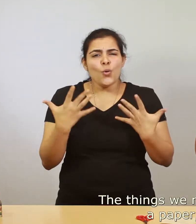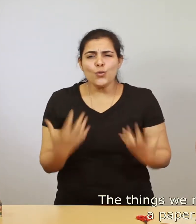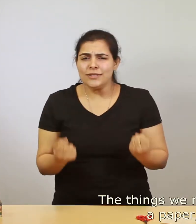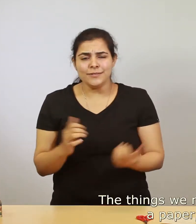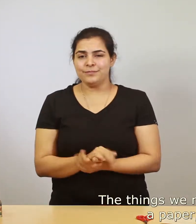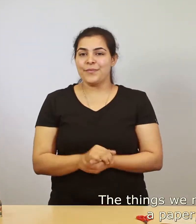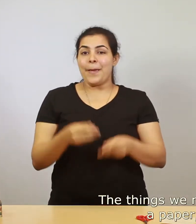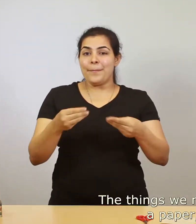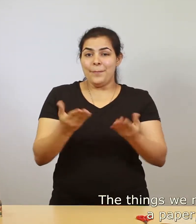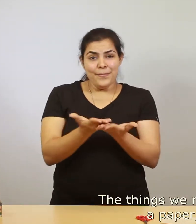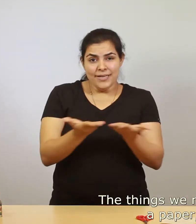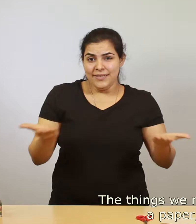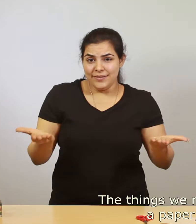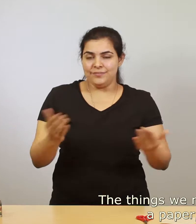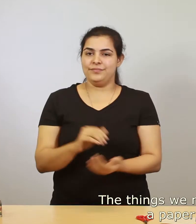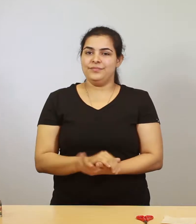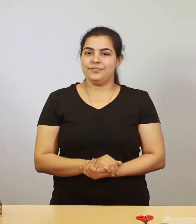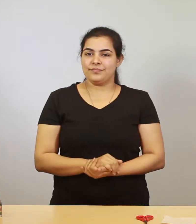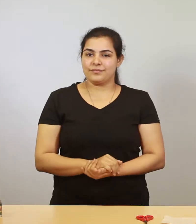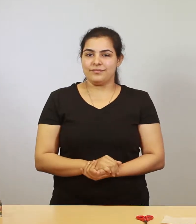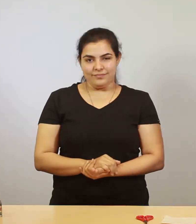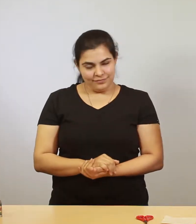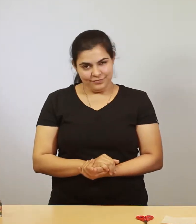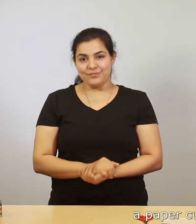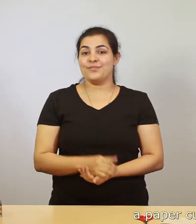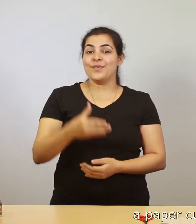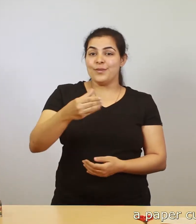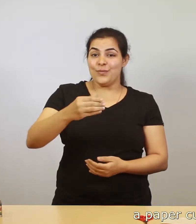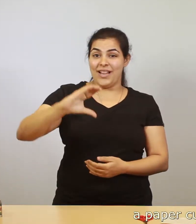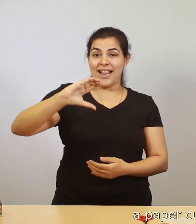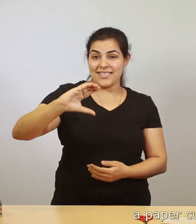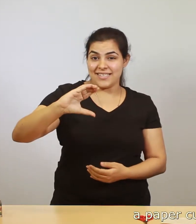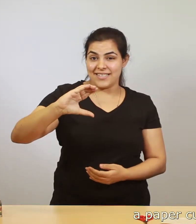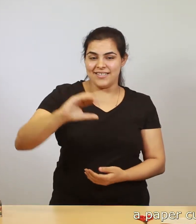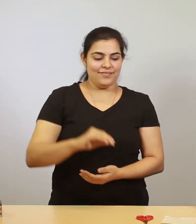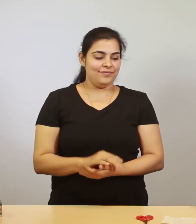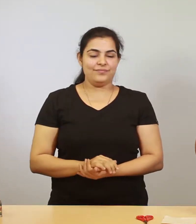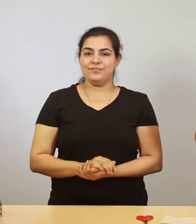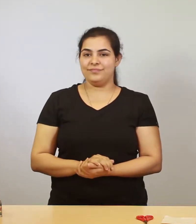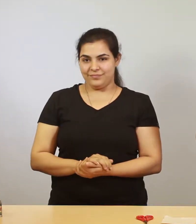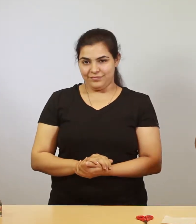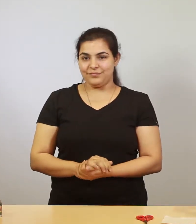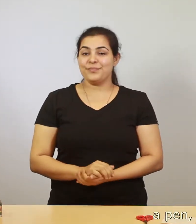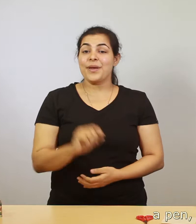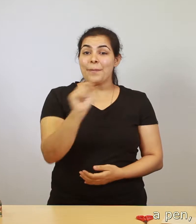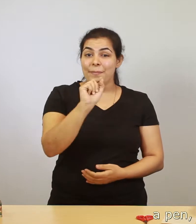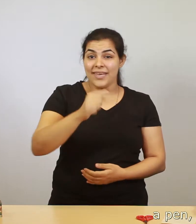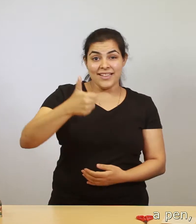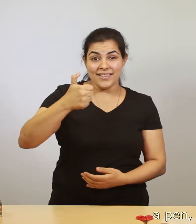need are a paper a paper a paper cup here is a paper cup a pen